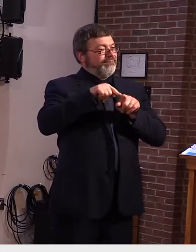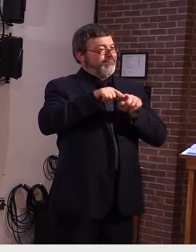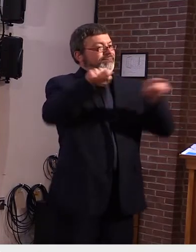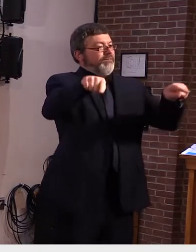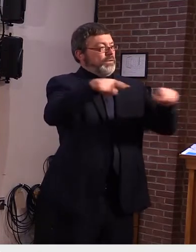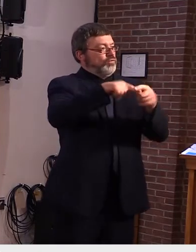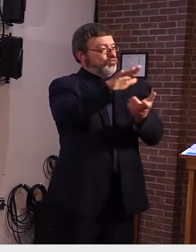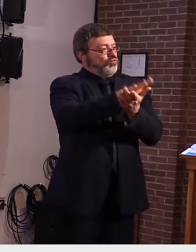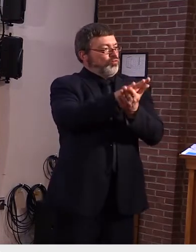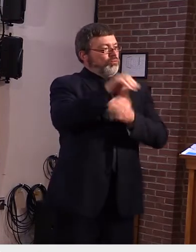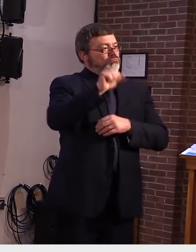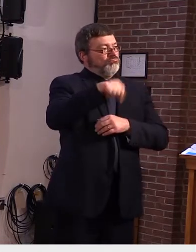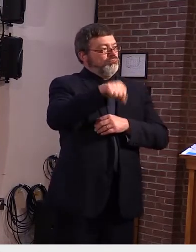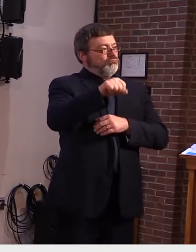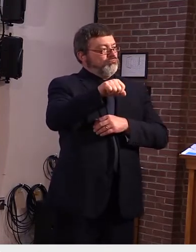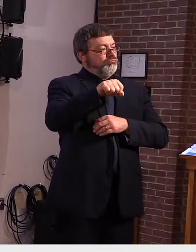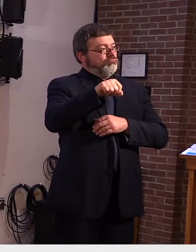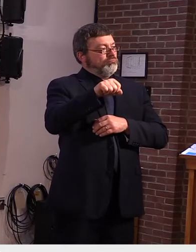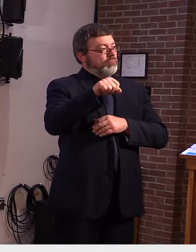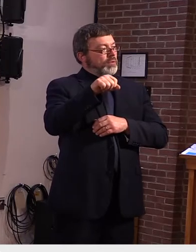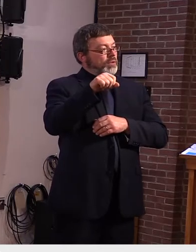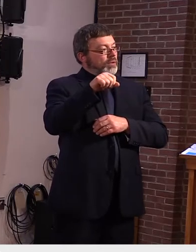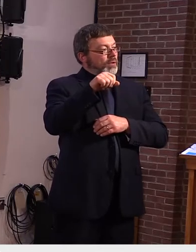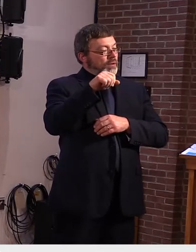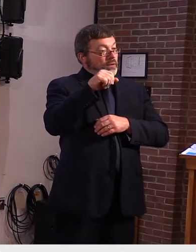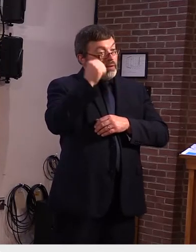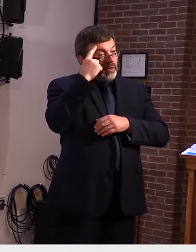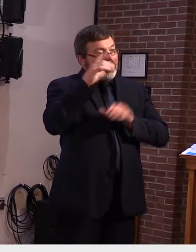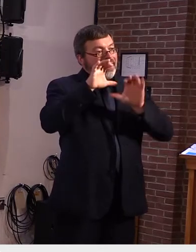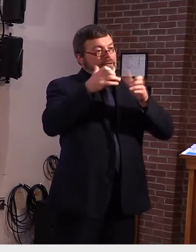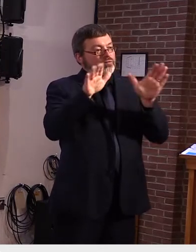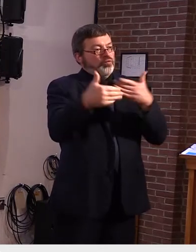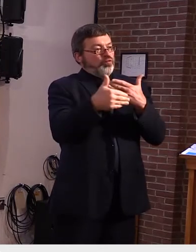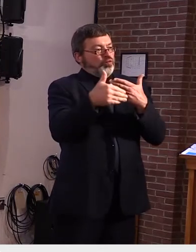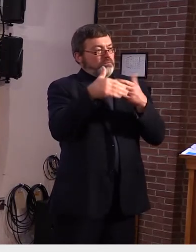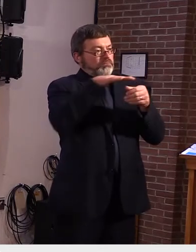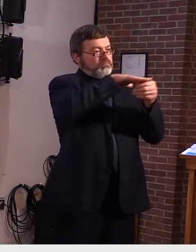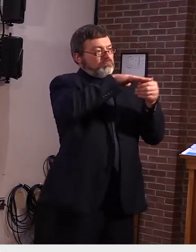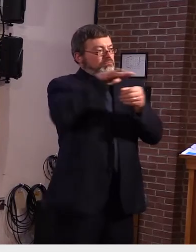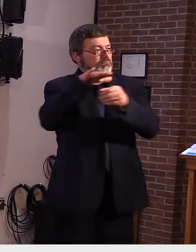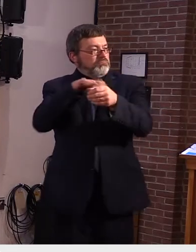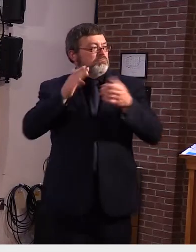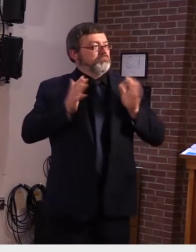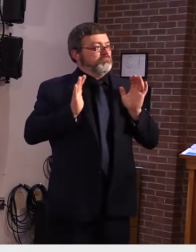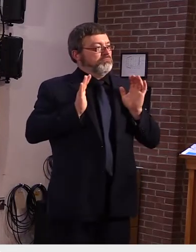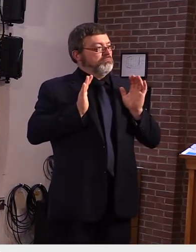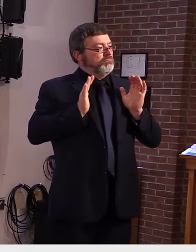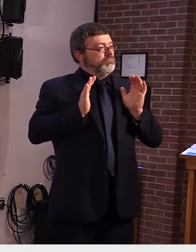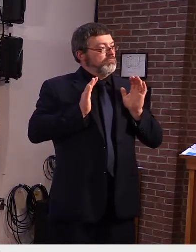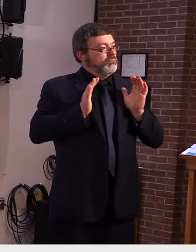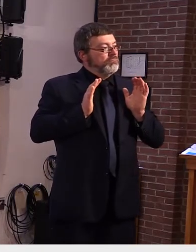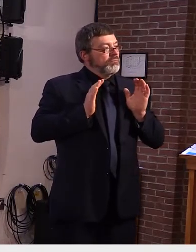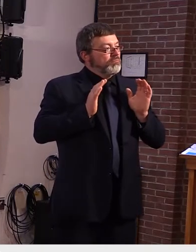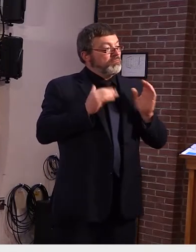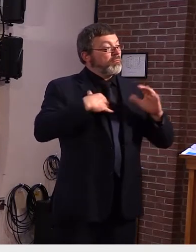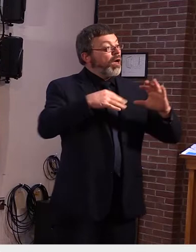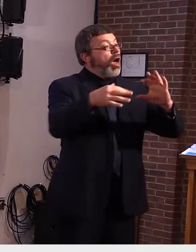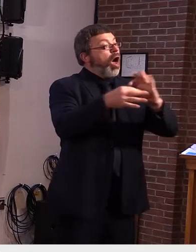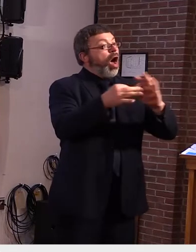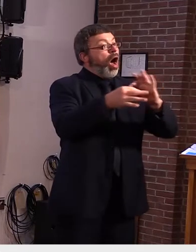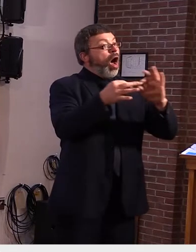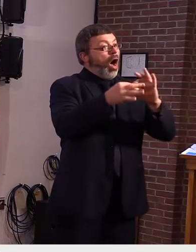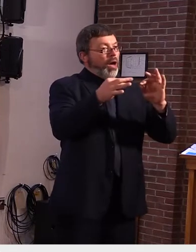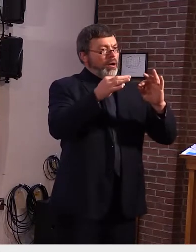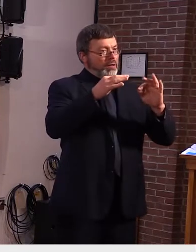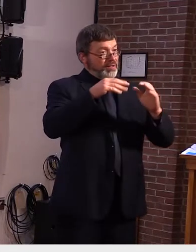several classrooms and i want to really be um careful when i talk about schools because in most